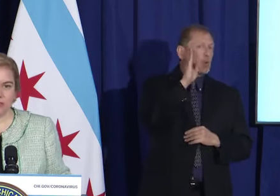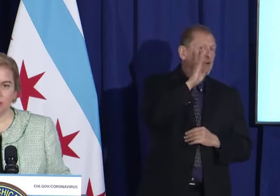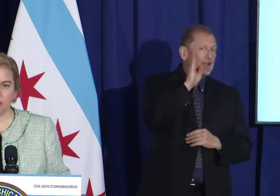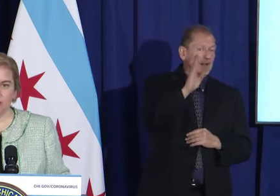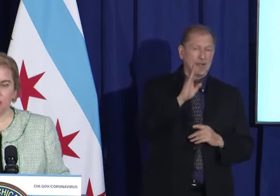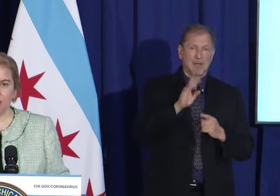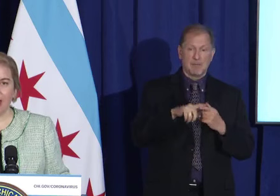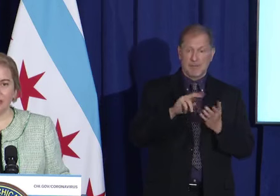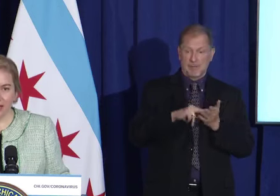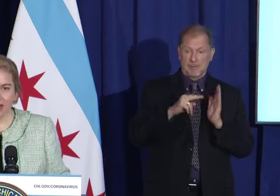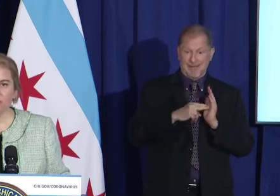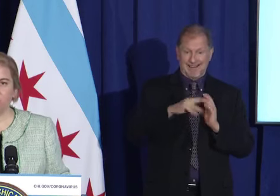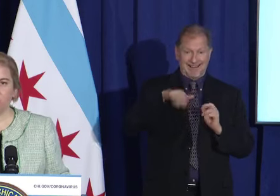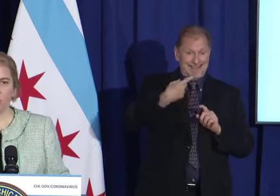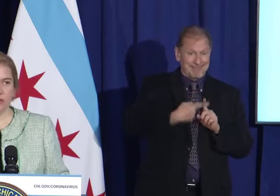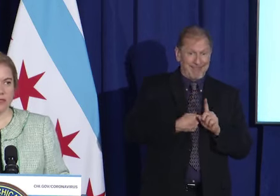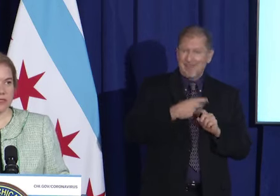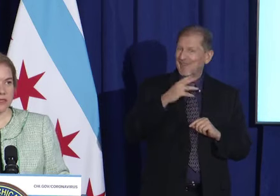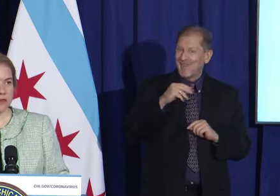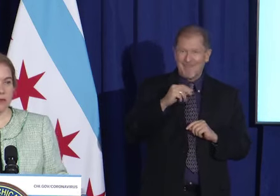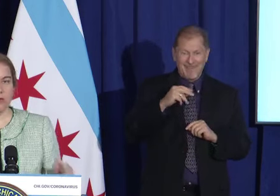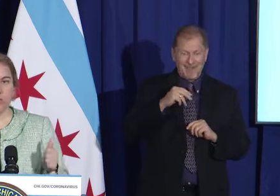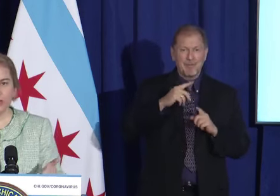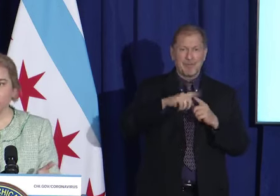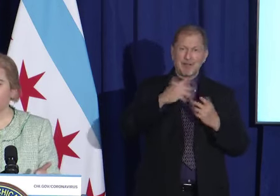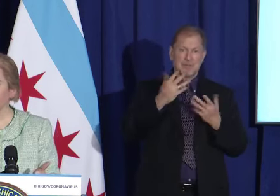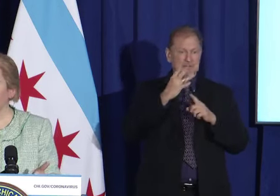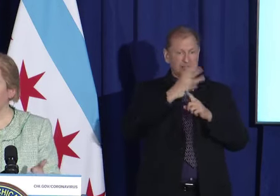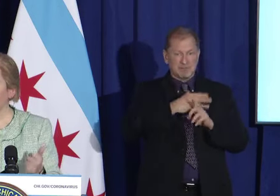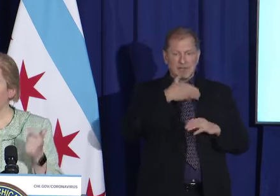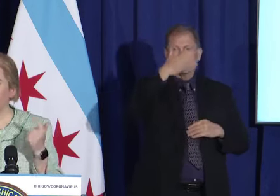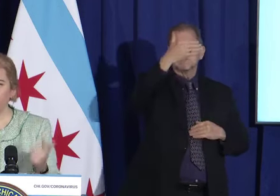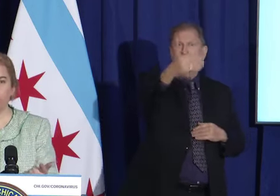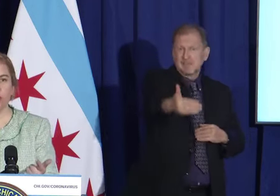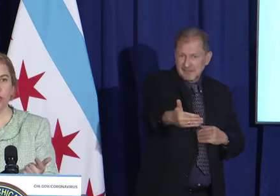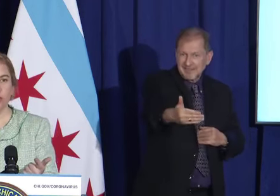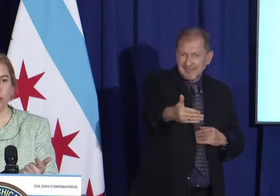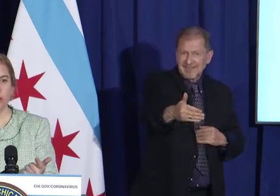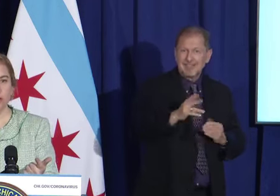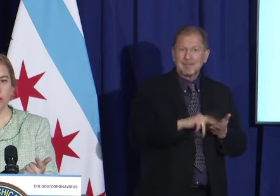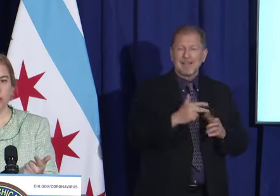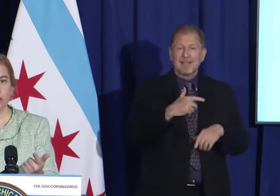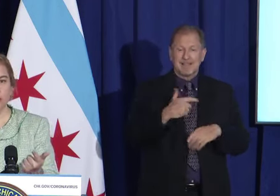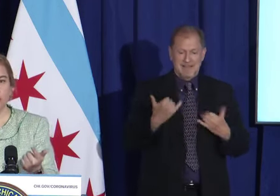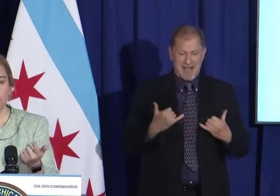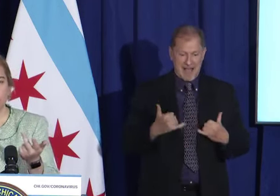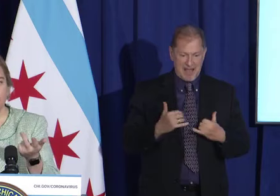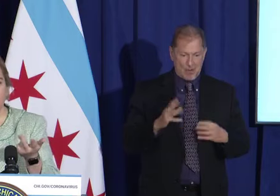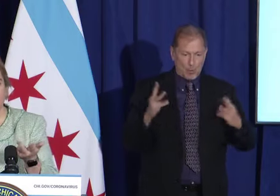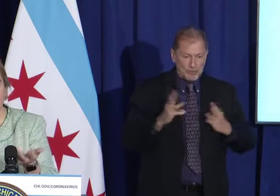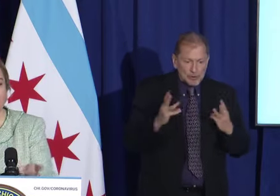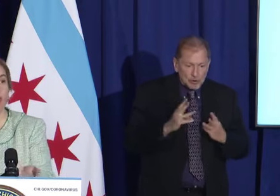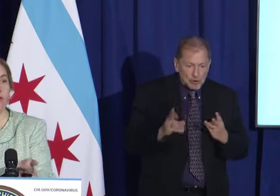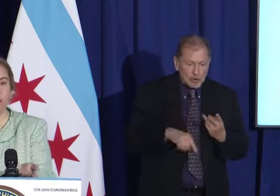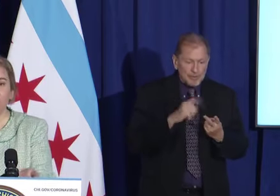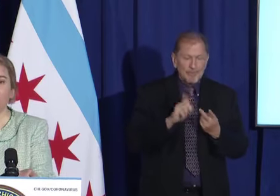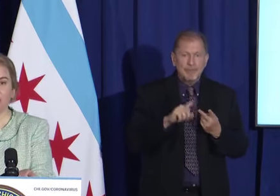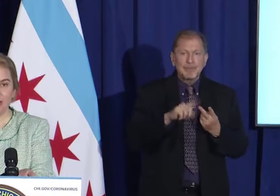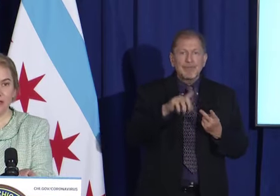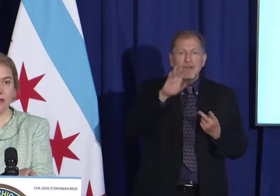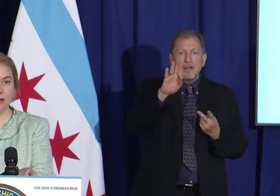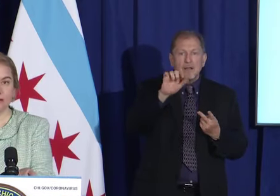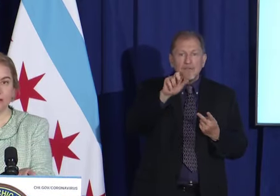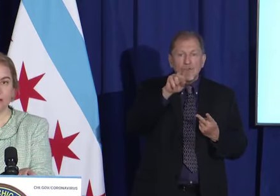months. And the next few months, winter, the flu, and COVID